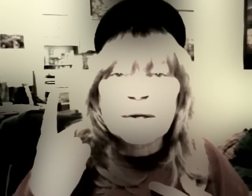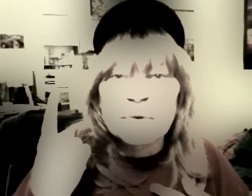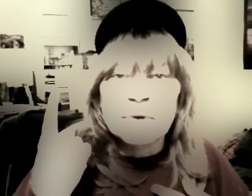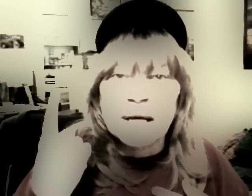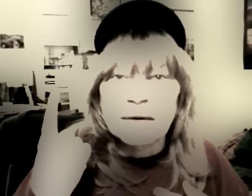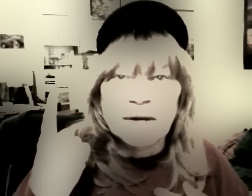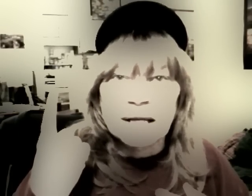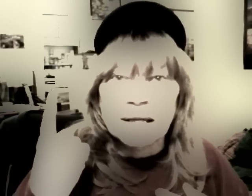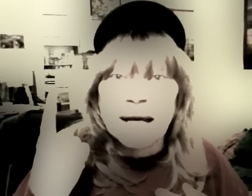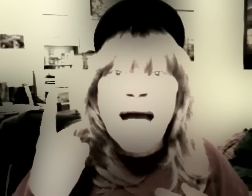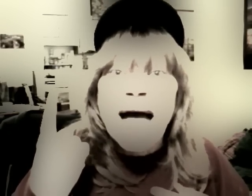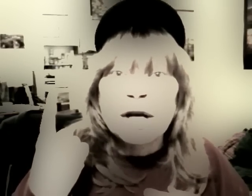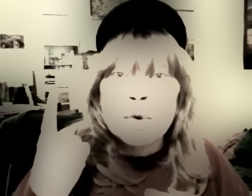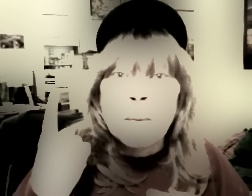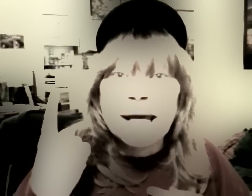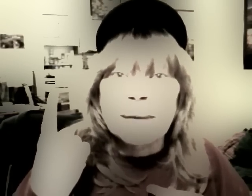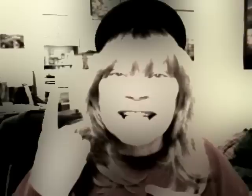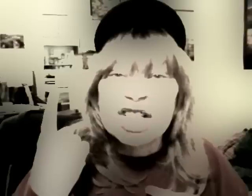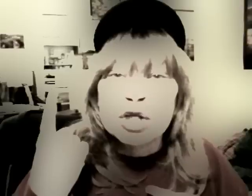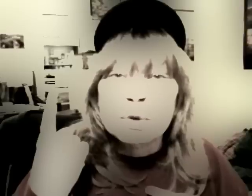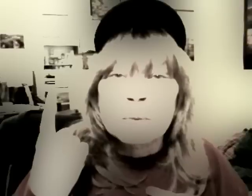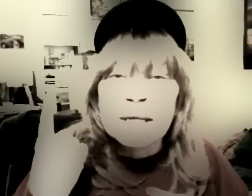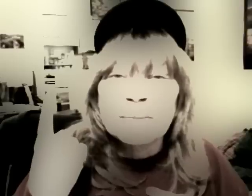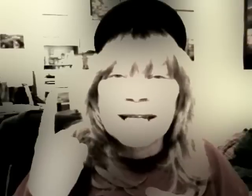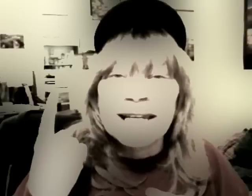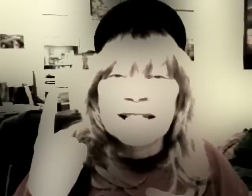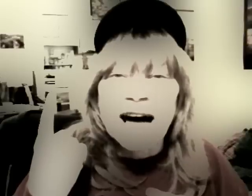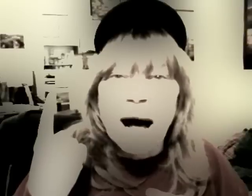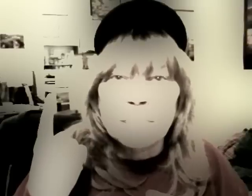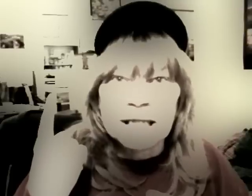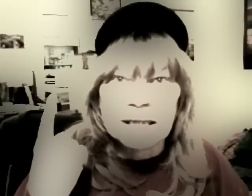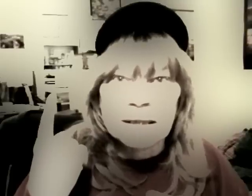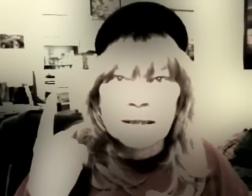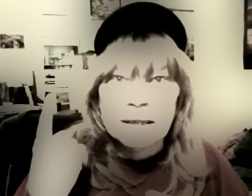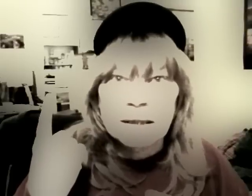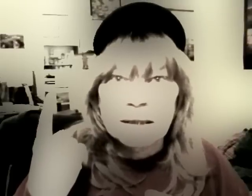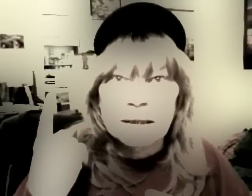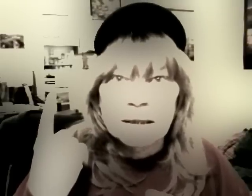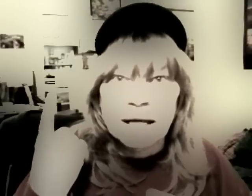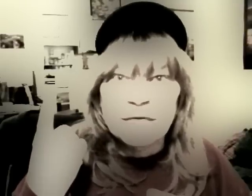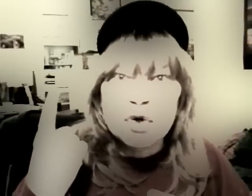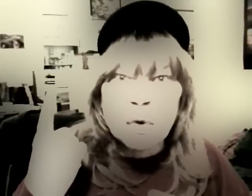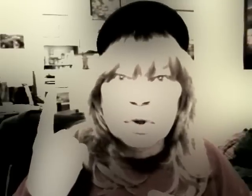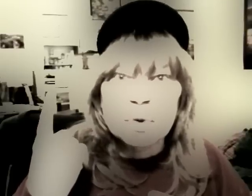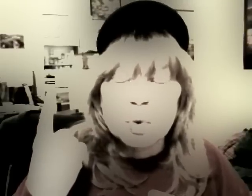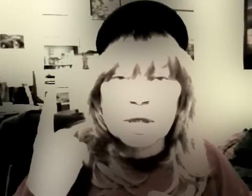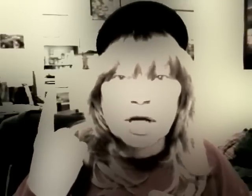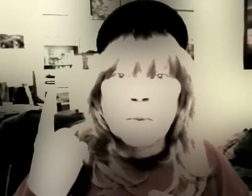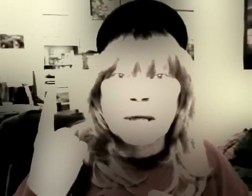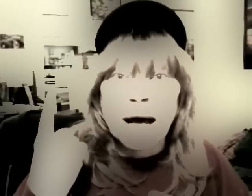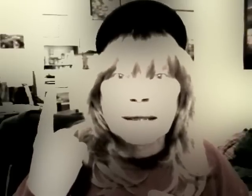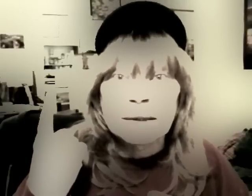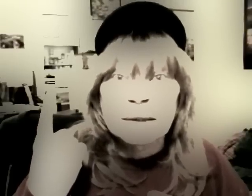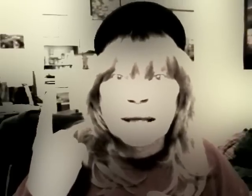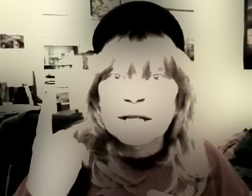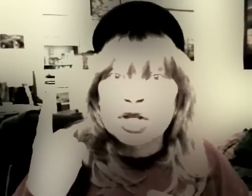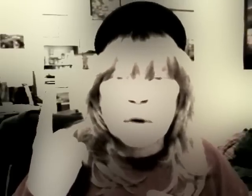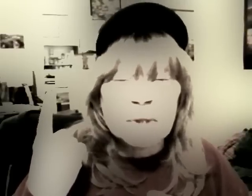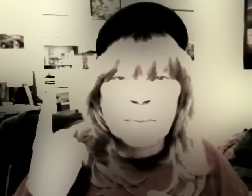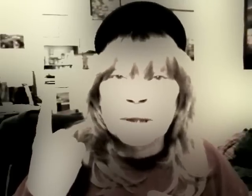you think of anything. And you will become extremely incompetent if you don't use 1 John 1 9. It shows up in